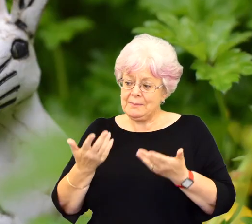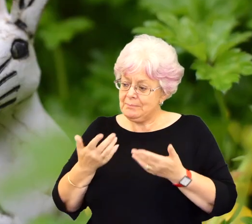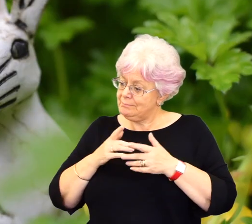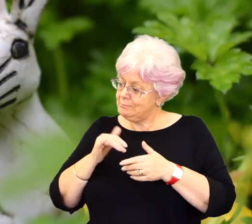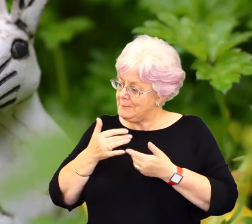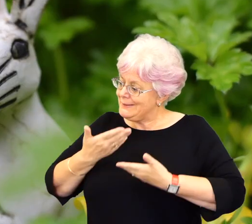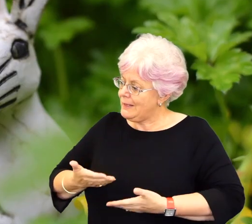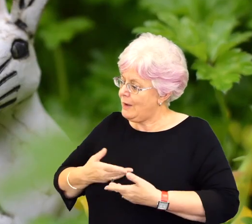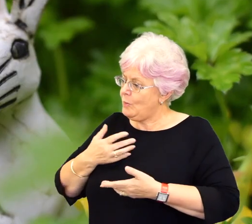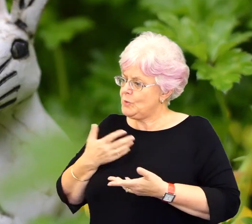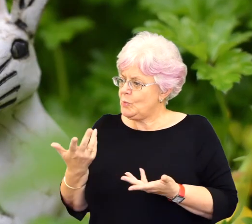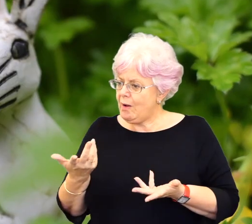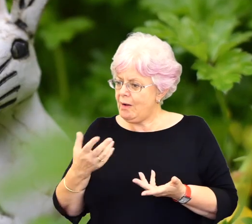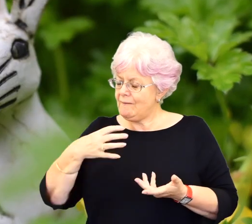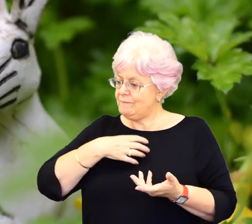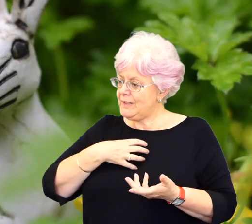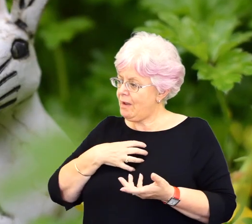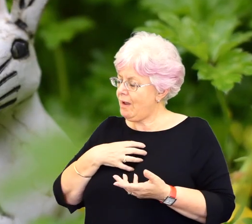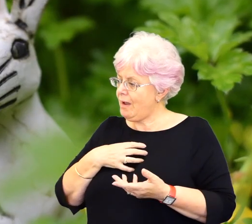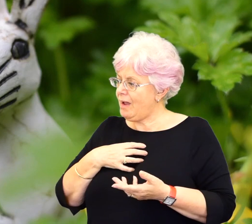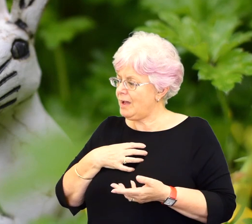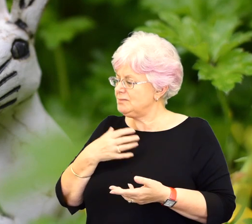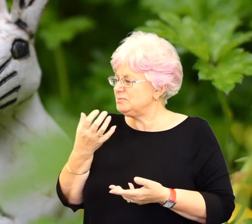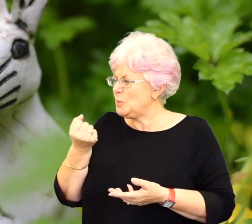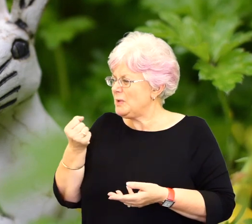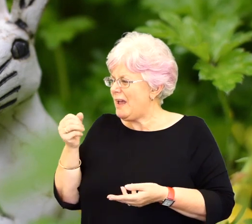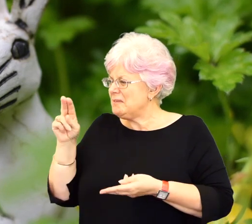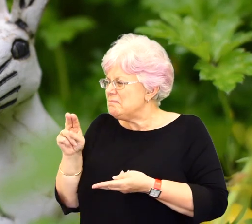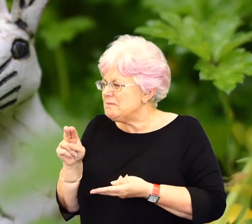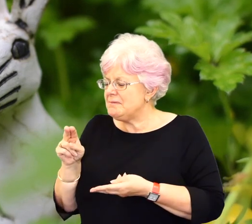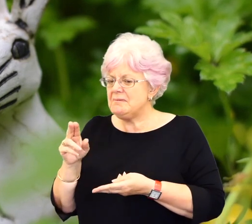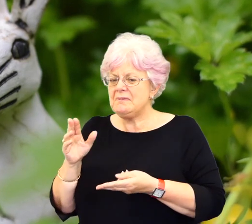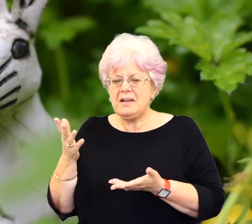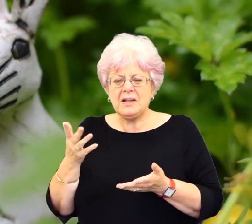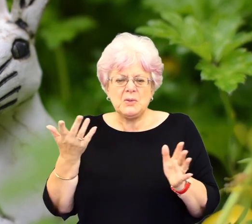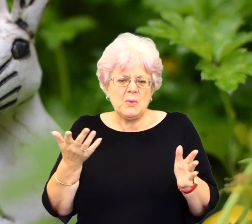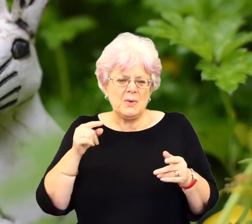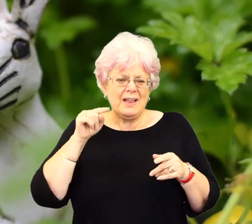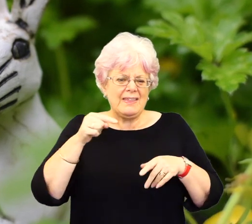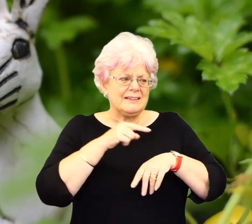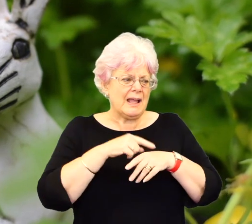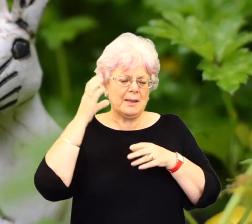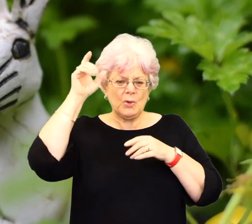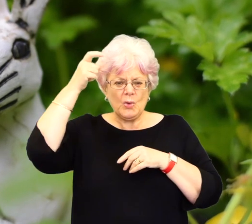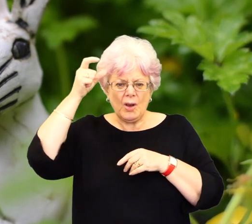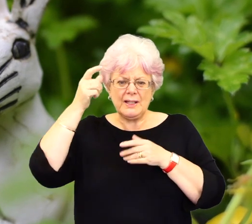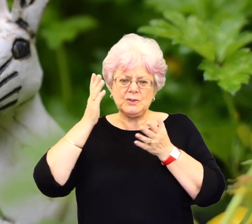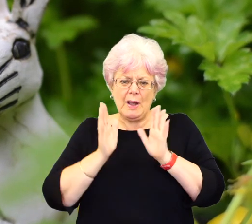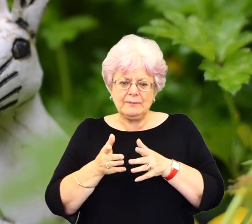You're less fearful of having a... Yeah, I think, I think when you're in college, you've got, you've got this sort of, you've got your temperance pressure, because they're doing all these wonderful things, and they think, oh,